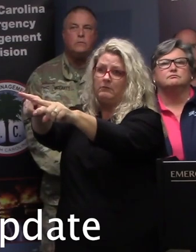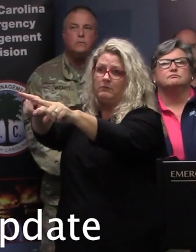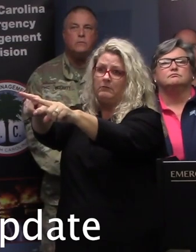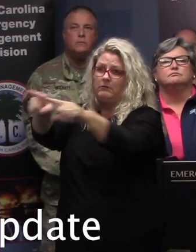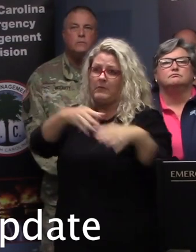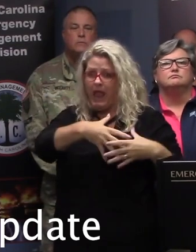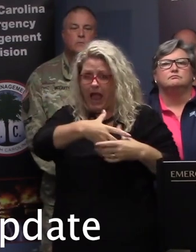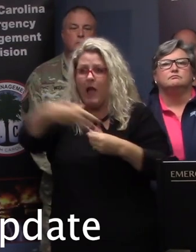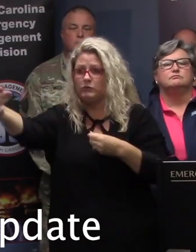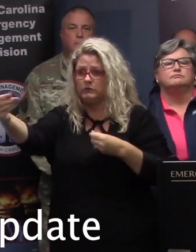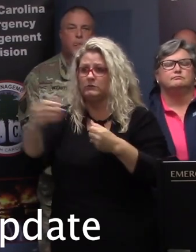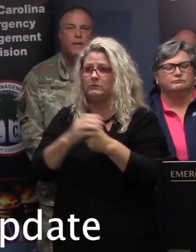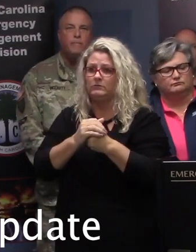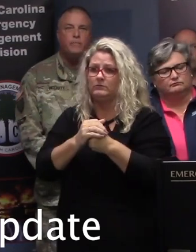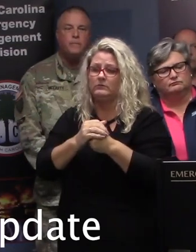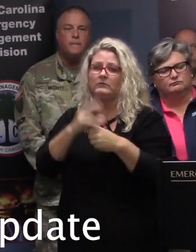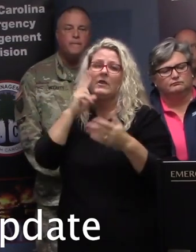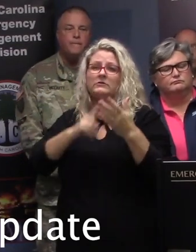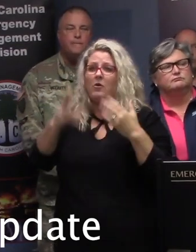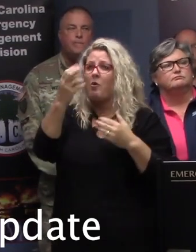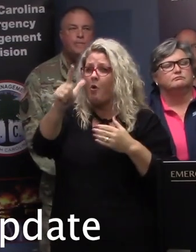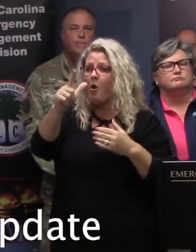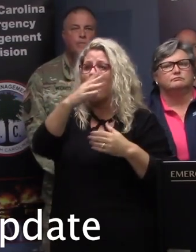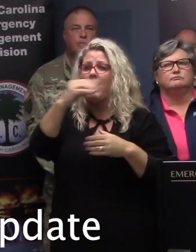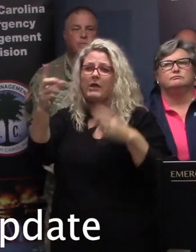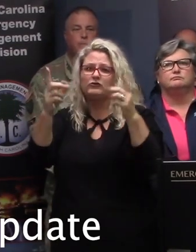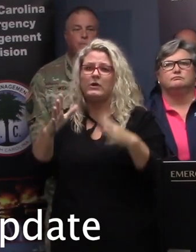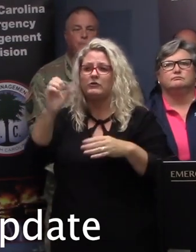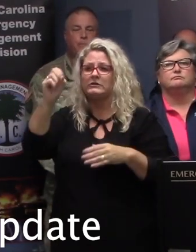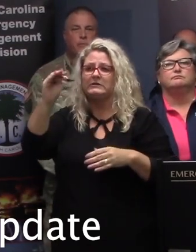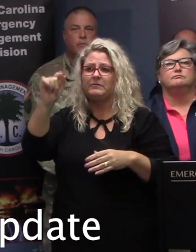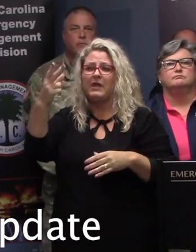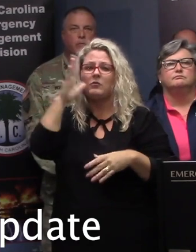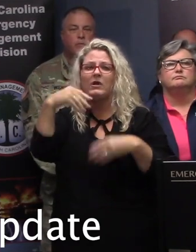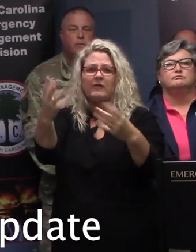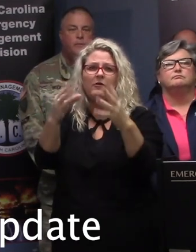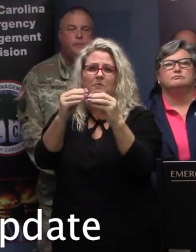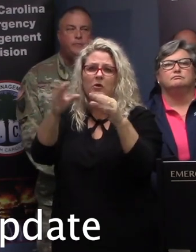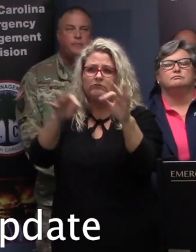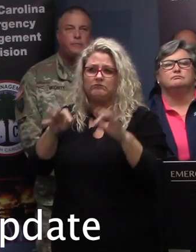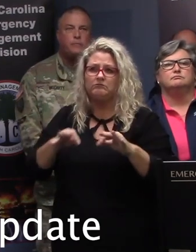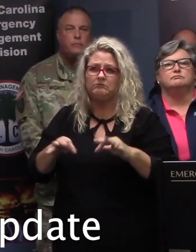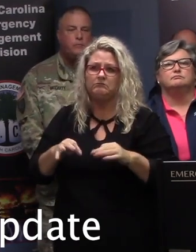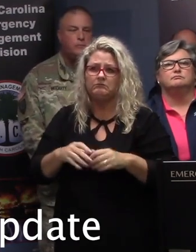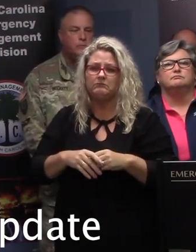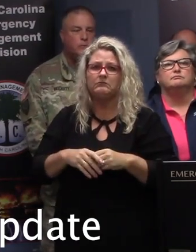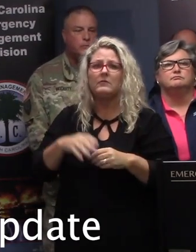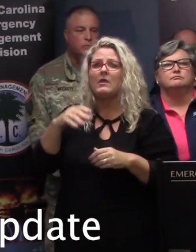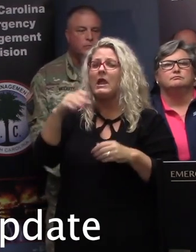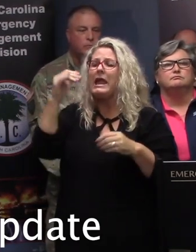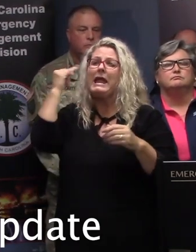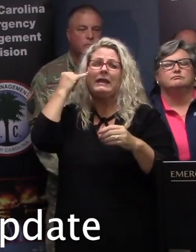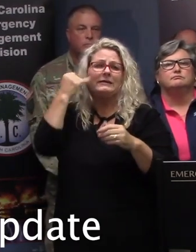the road. Secretary Hall and Director Smith will provide additional details about that. Any decisions,